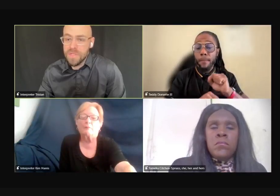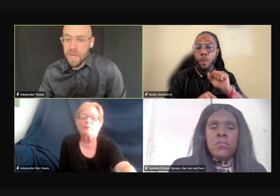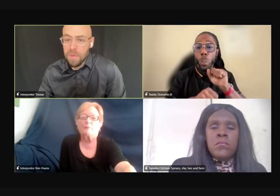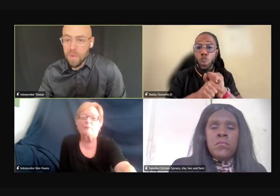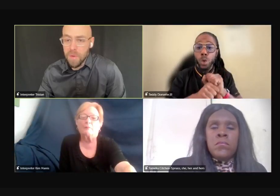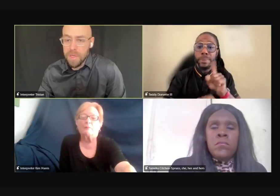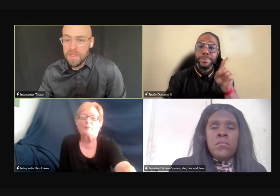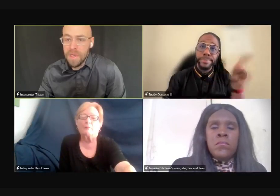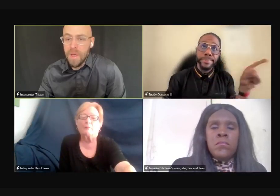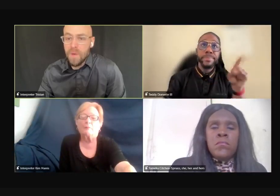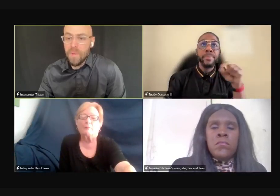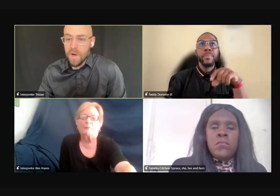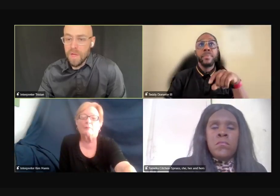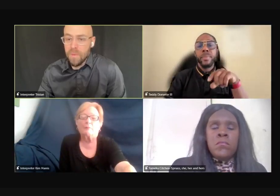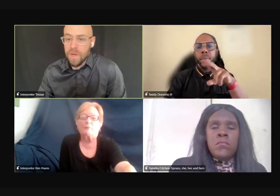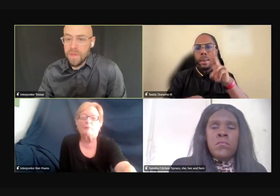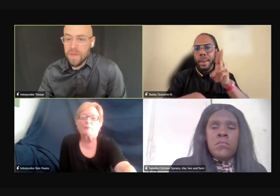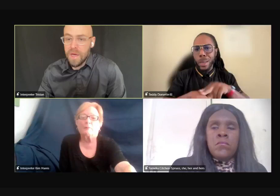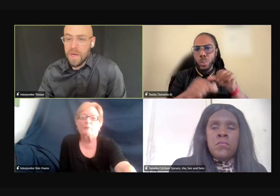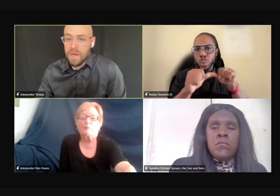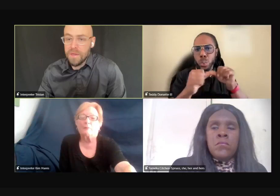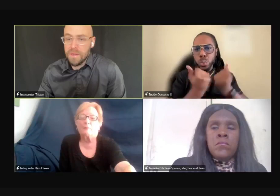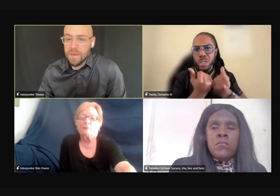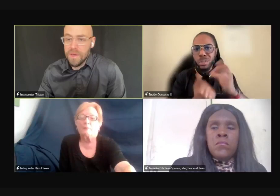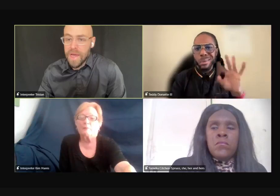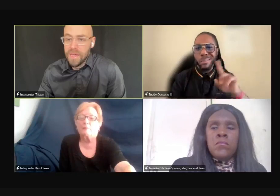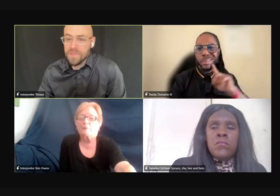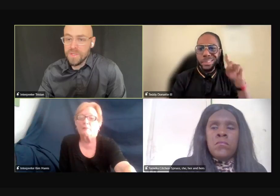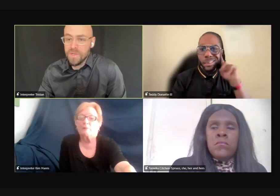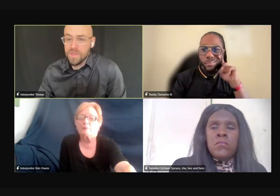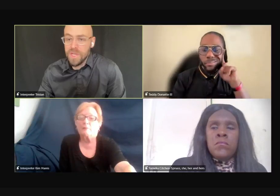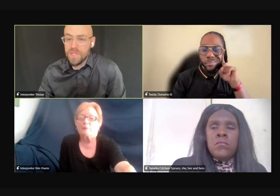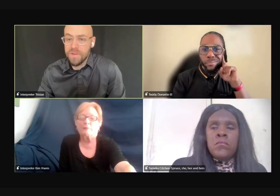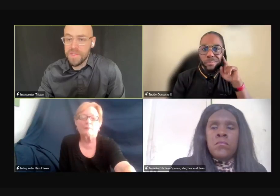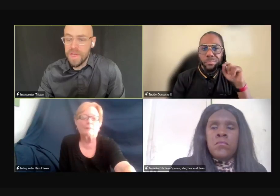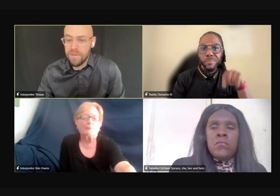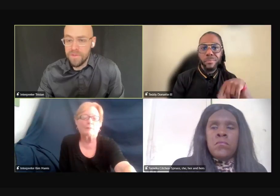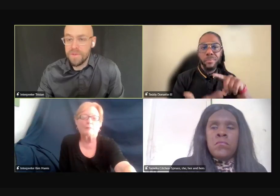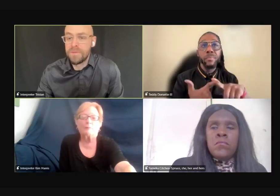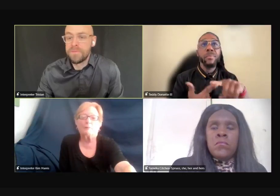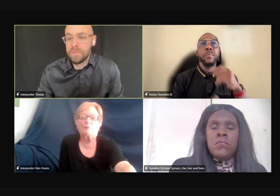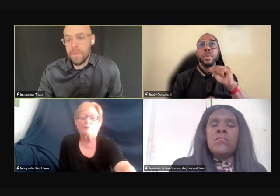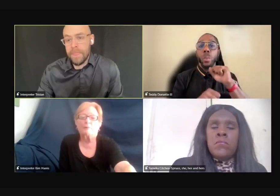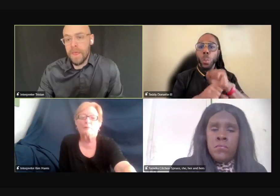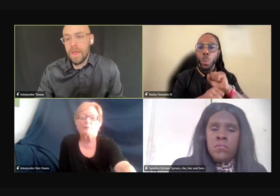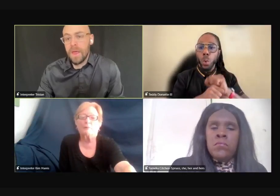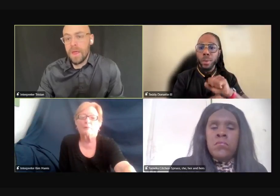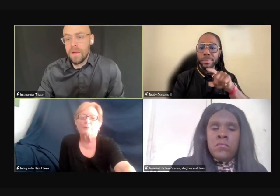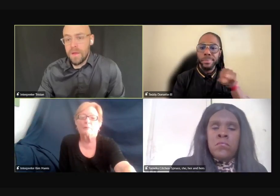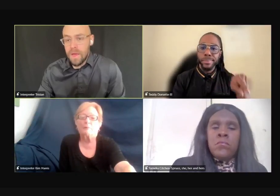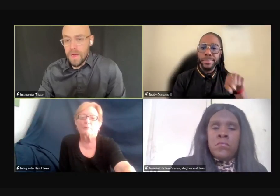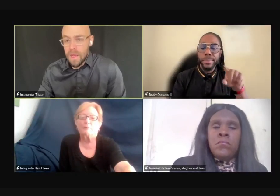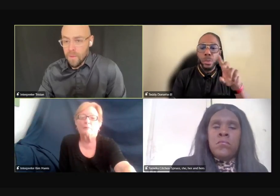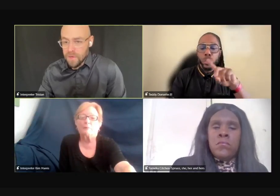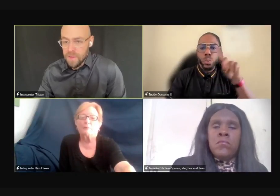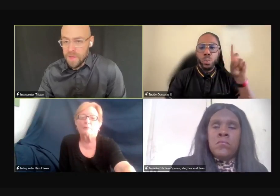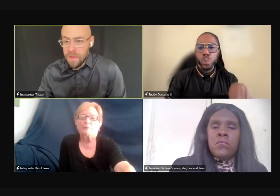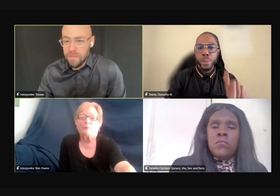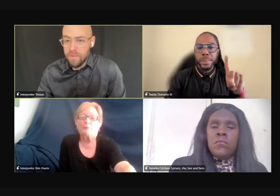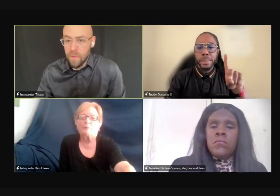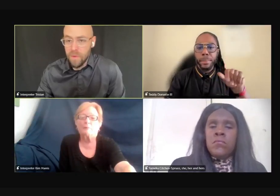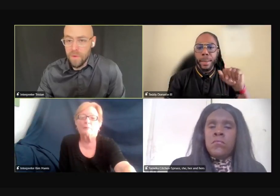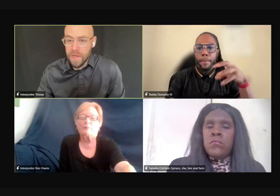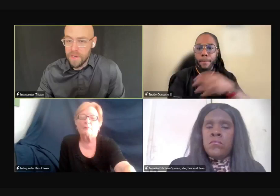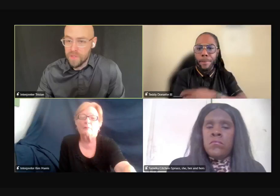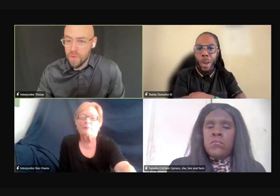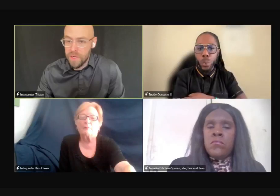to full-time employment, working with the National Association of the Deaf. I worked with